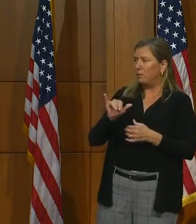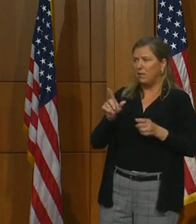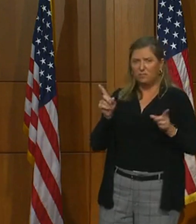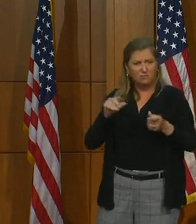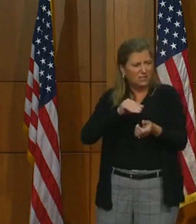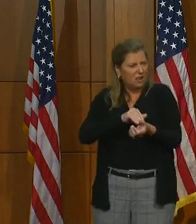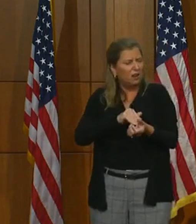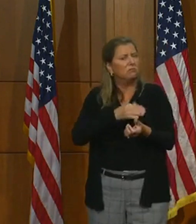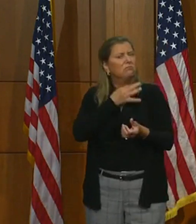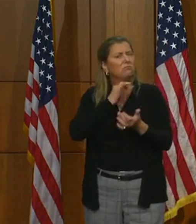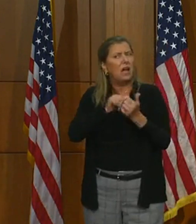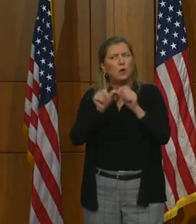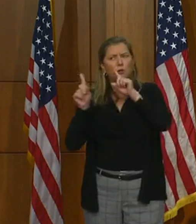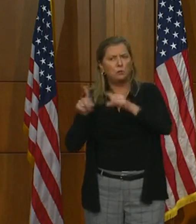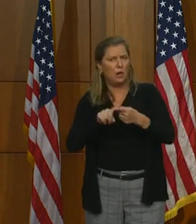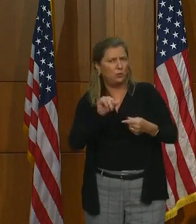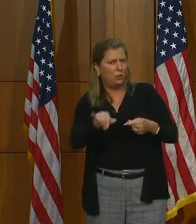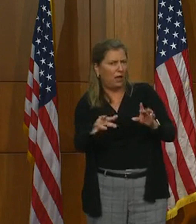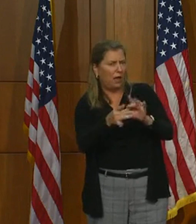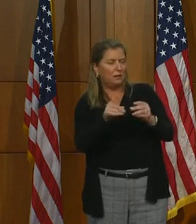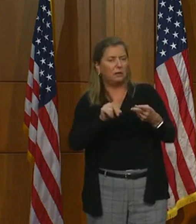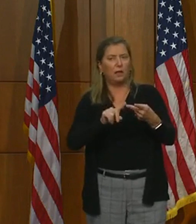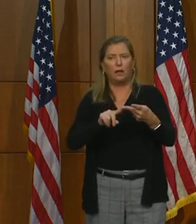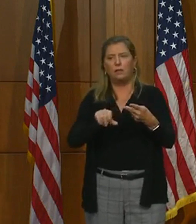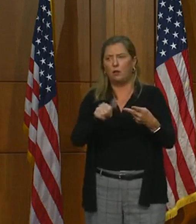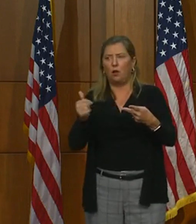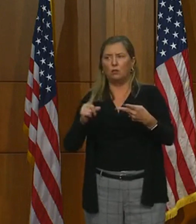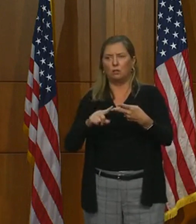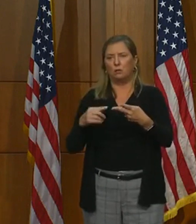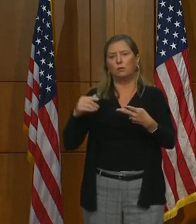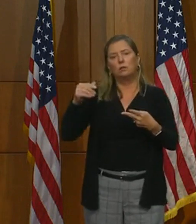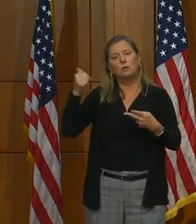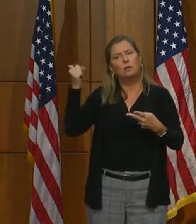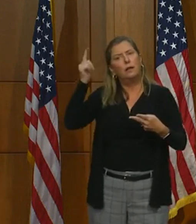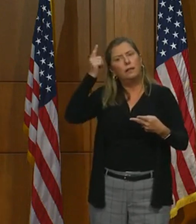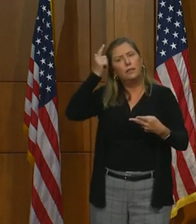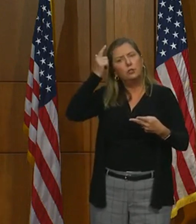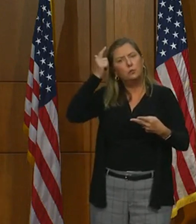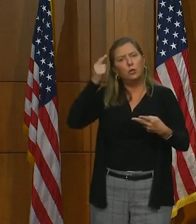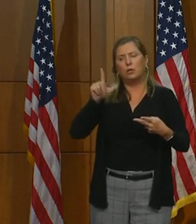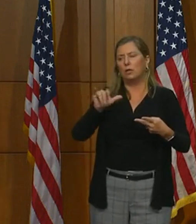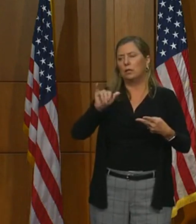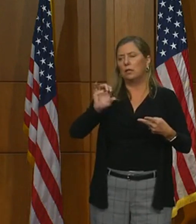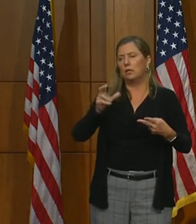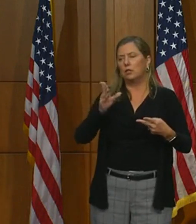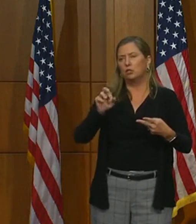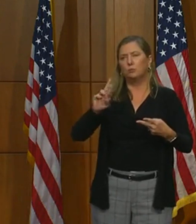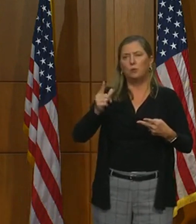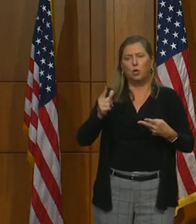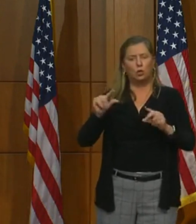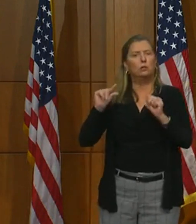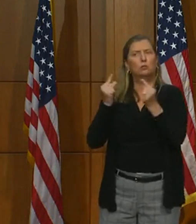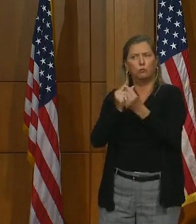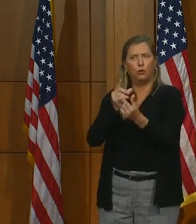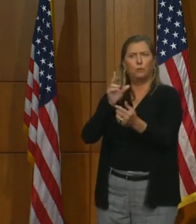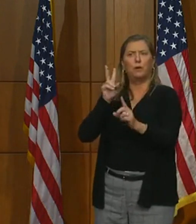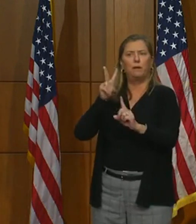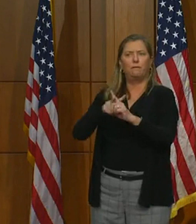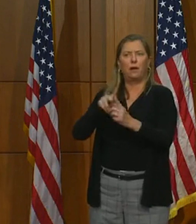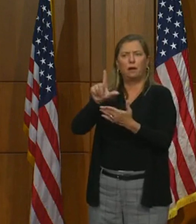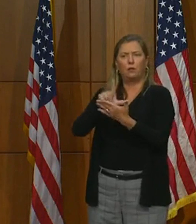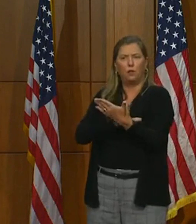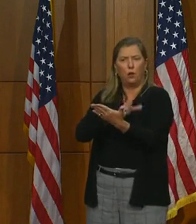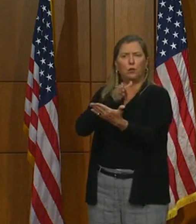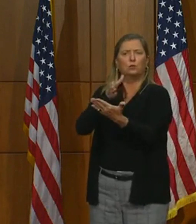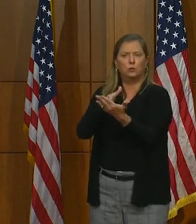how you would respond. then on sidebar, back in Lynchburg, a group has filed a lawsuit against your